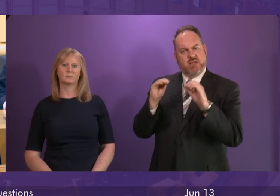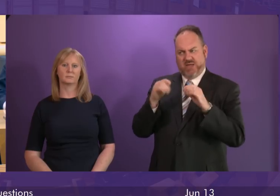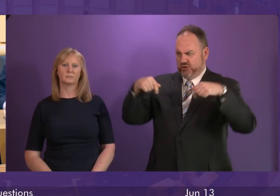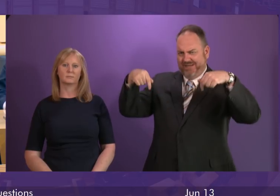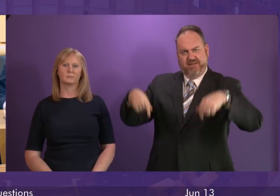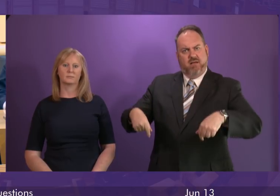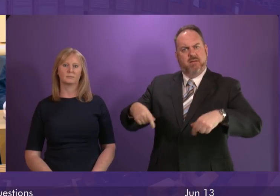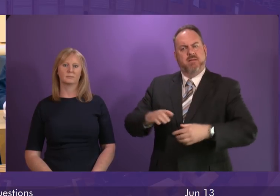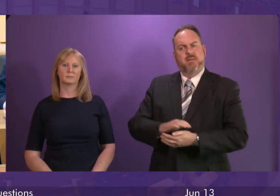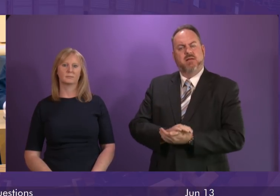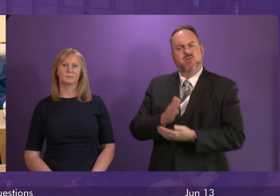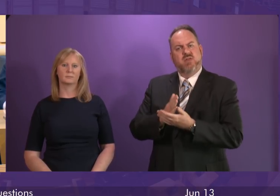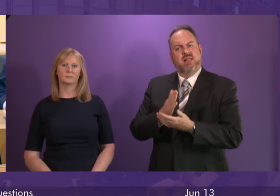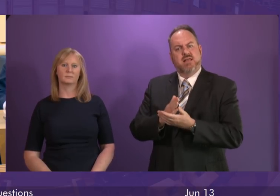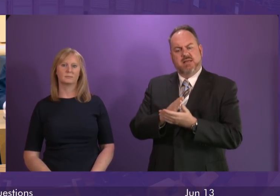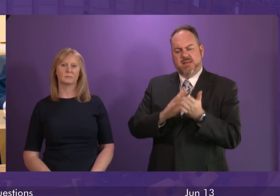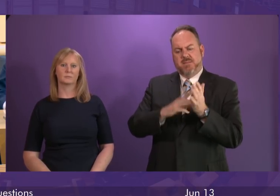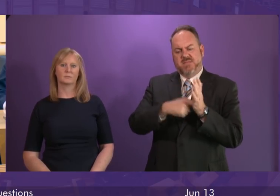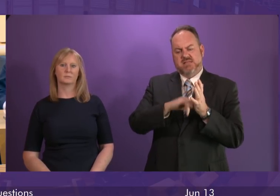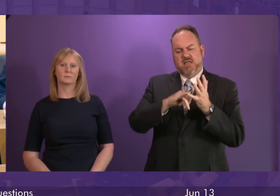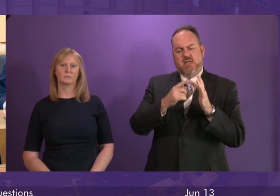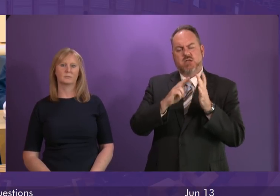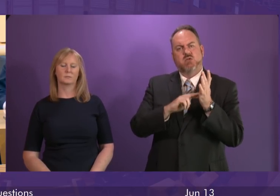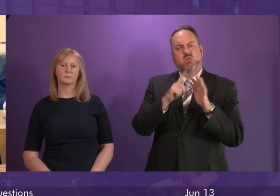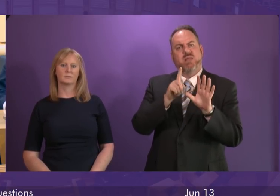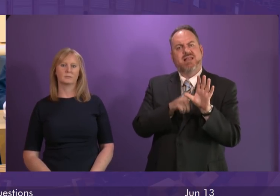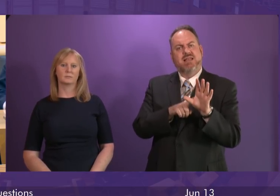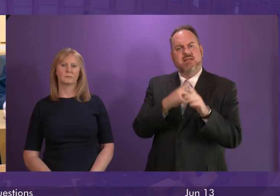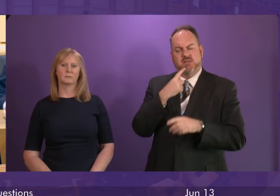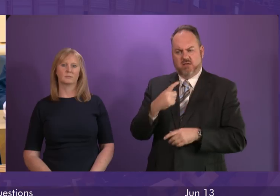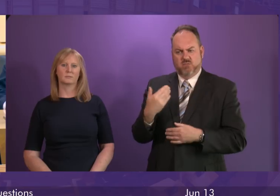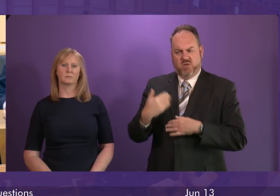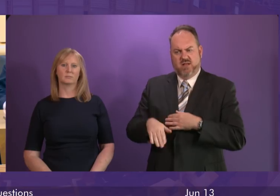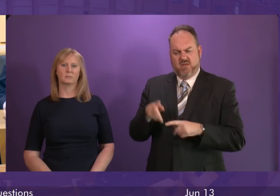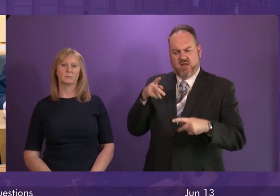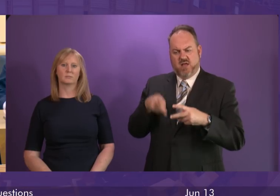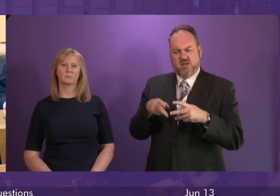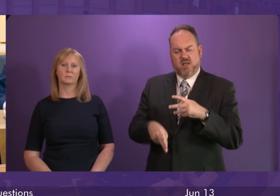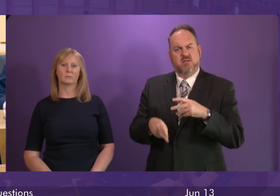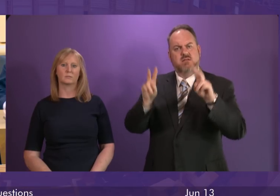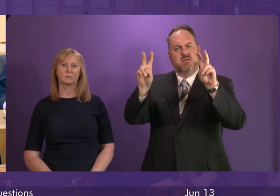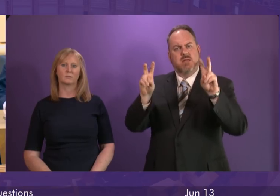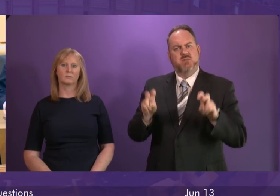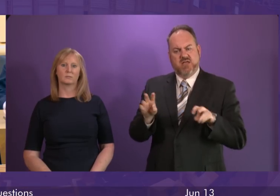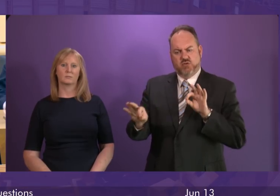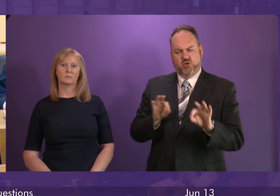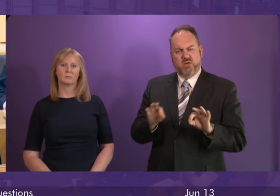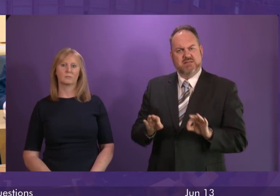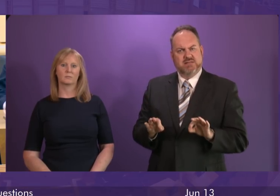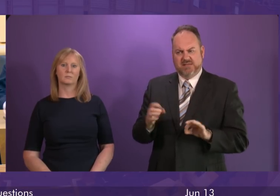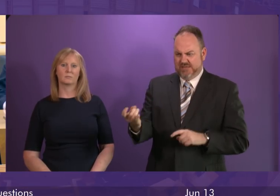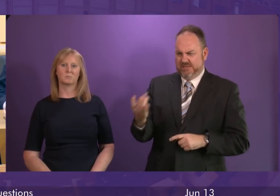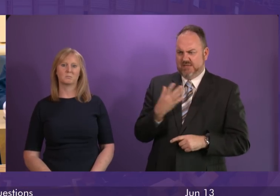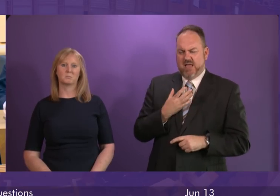Mr Swinney claimed recently that there has been no narrowing of subject choice for senior pupils in Scotland. Indeed, he said choice is blossoming